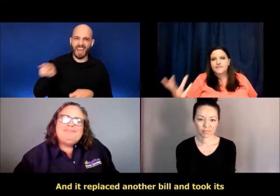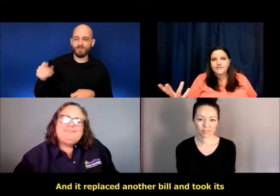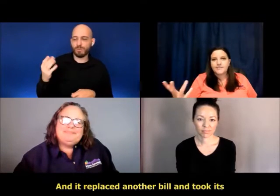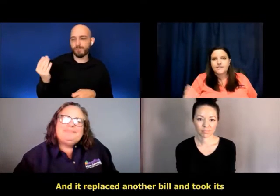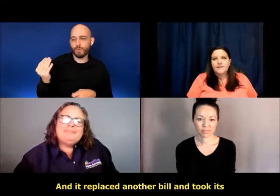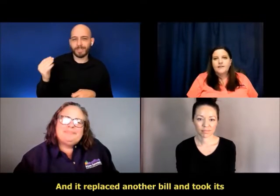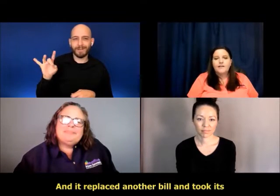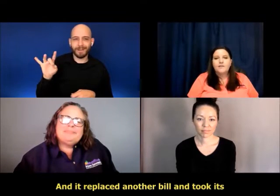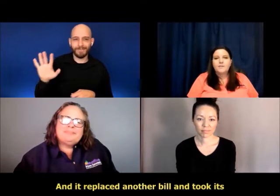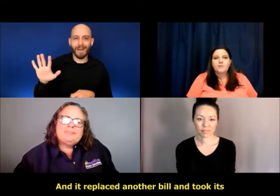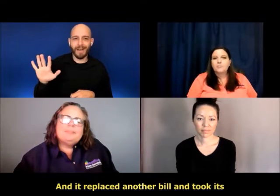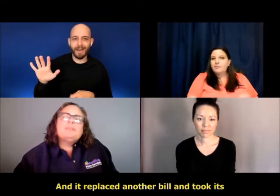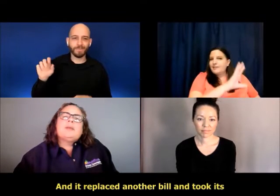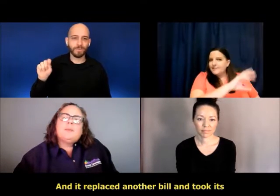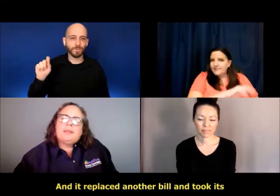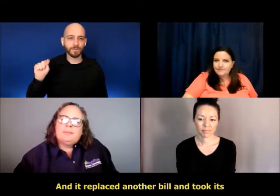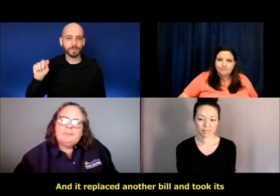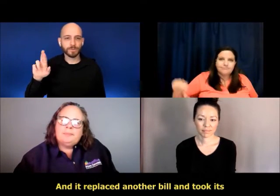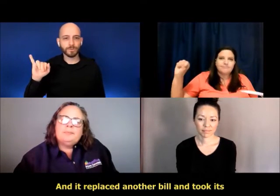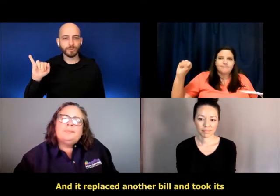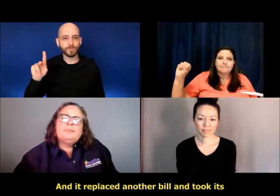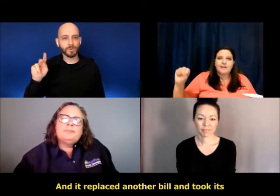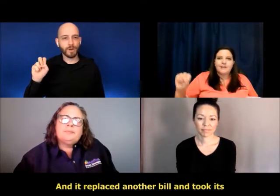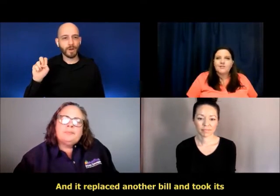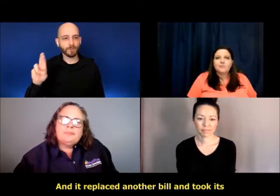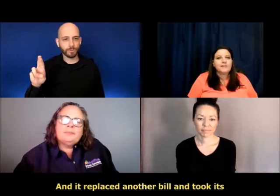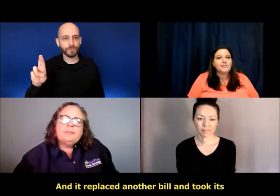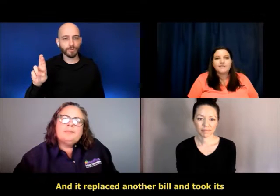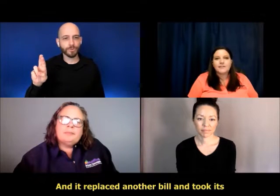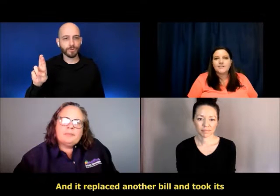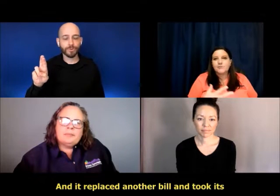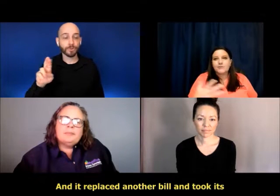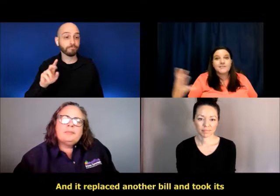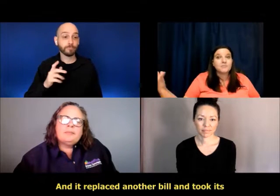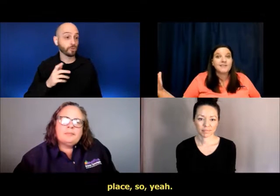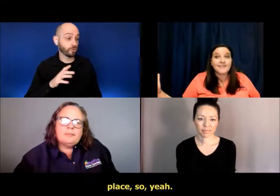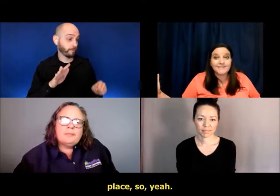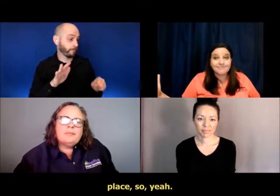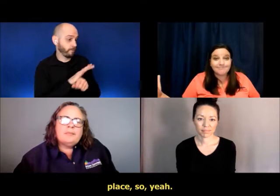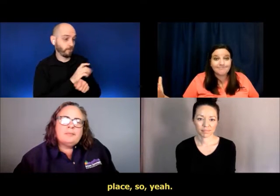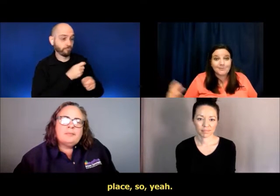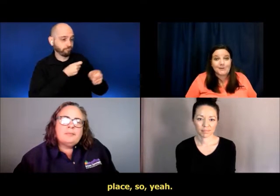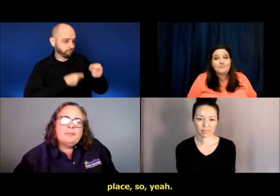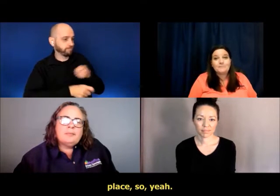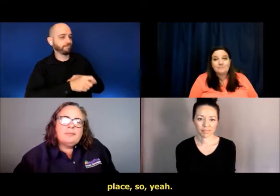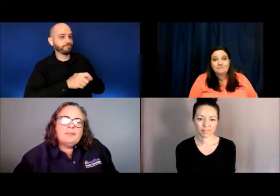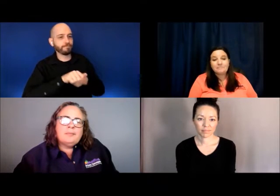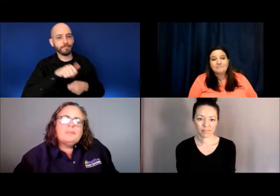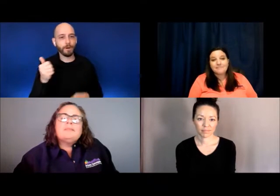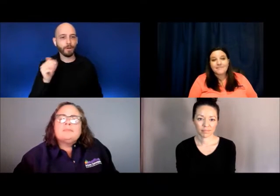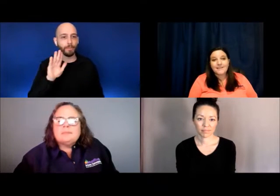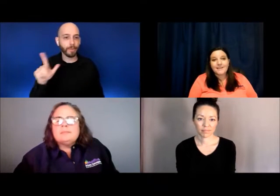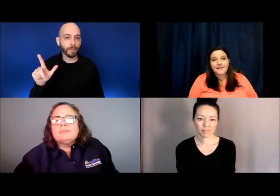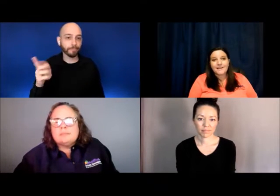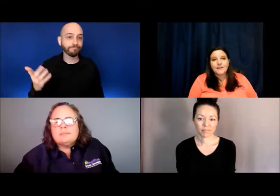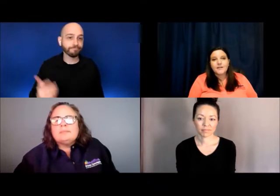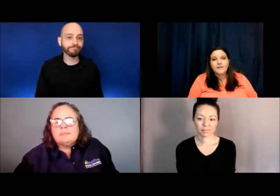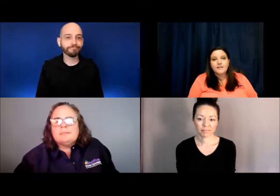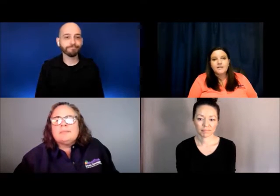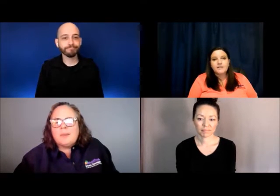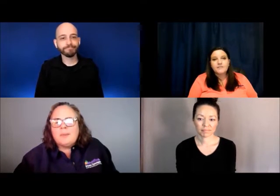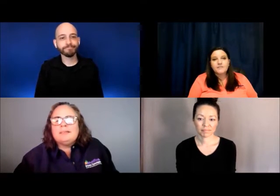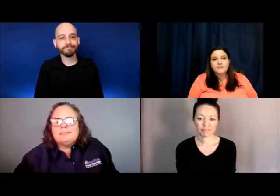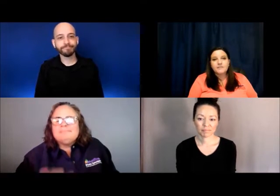and, um, it replaced another bill and took its place. So, yeah.